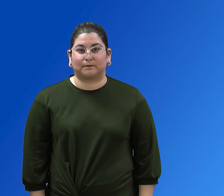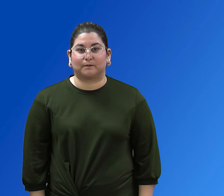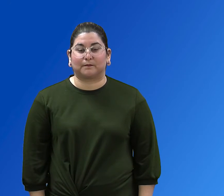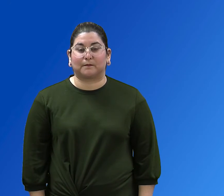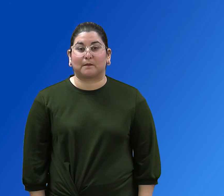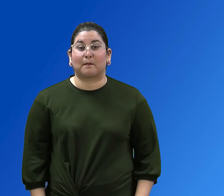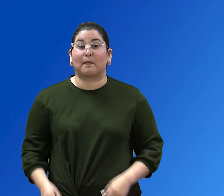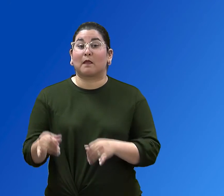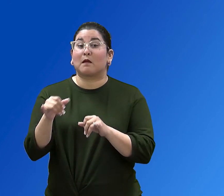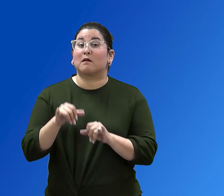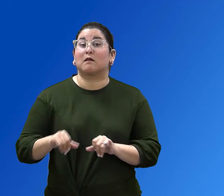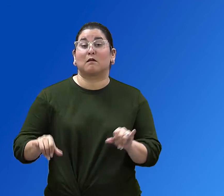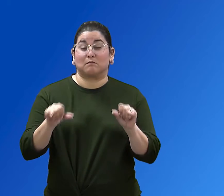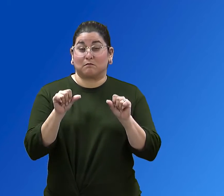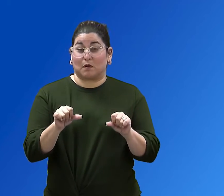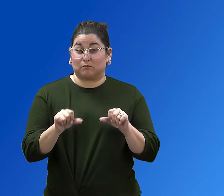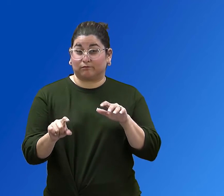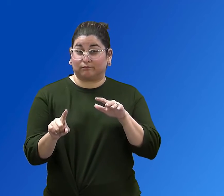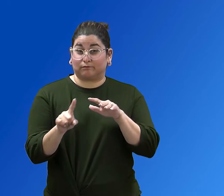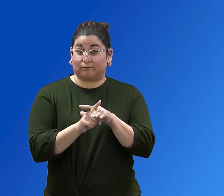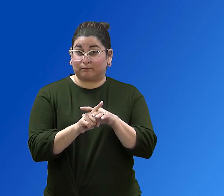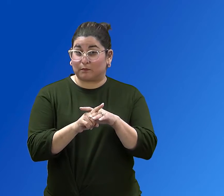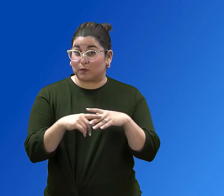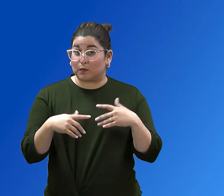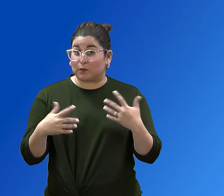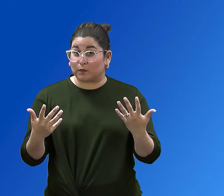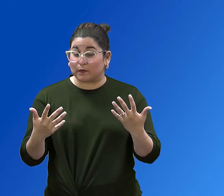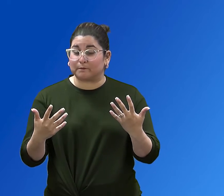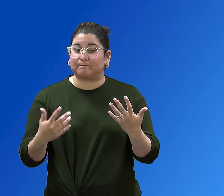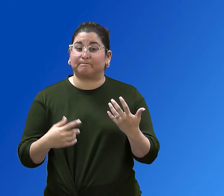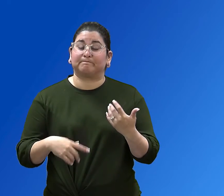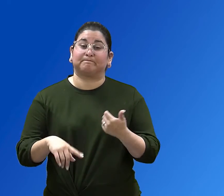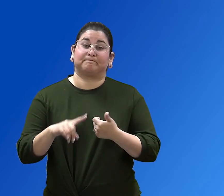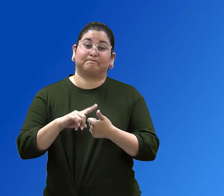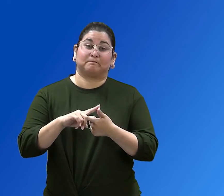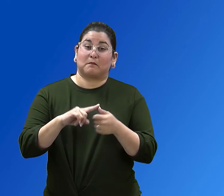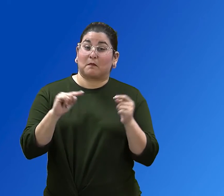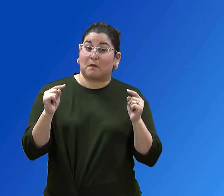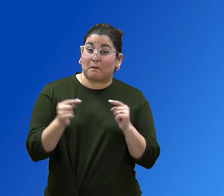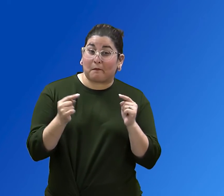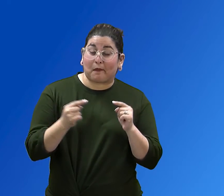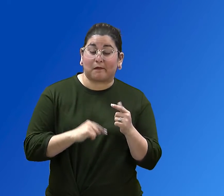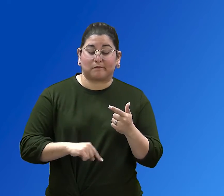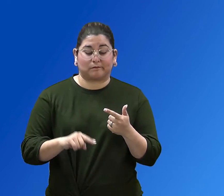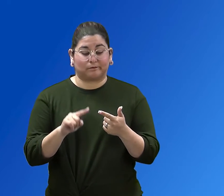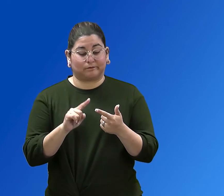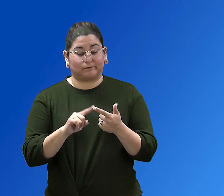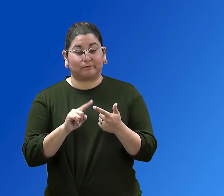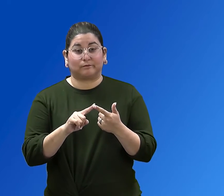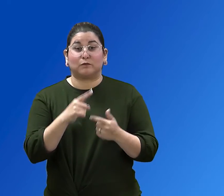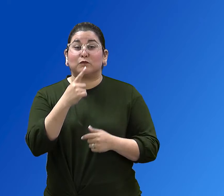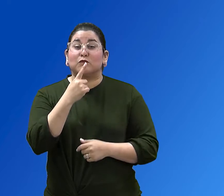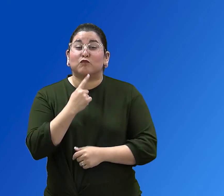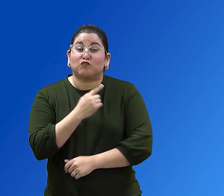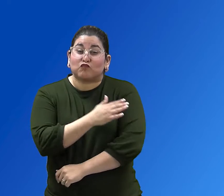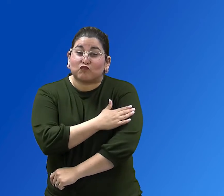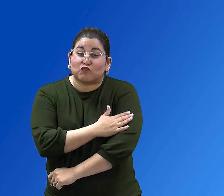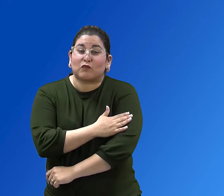Common side effects after getting the vaccine include pain, redness or